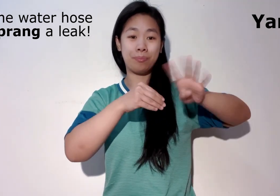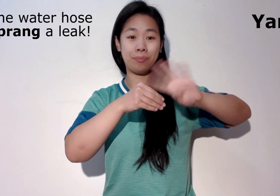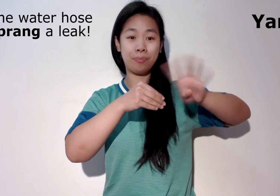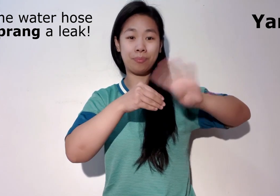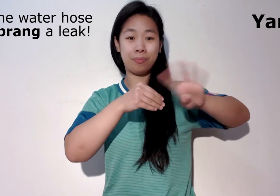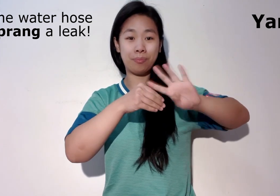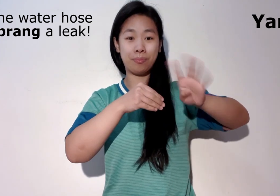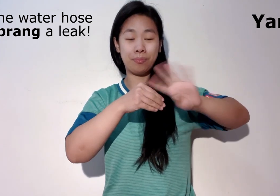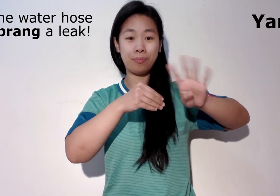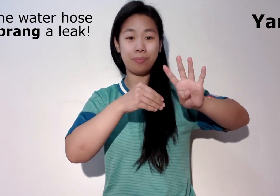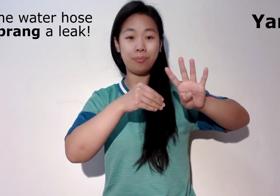has sprung a leak.